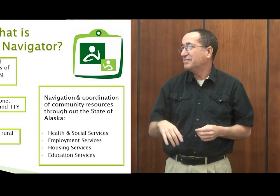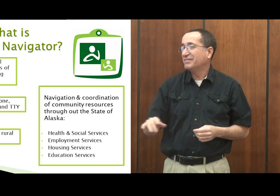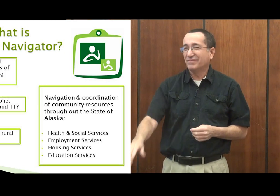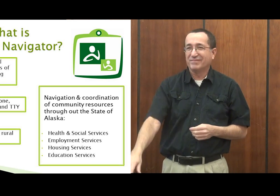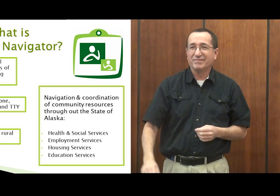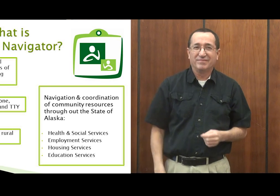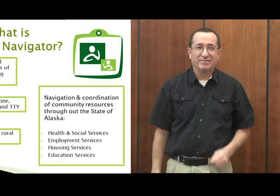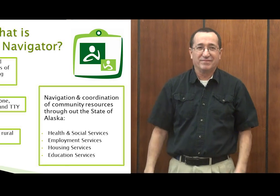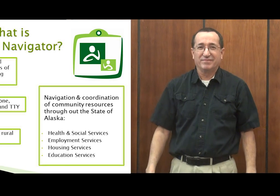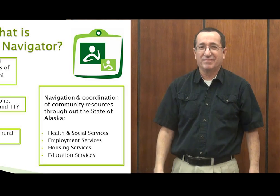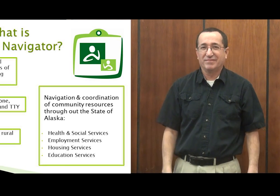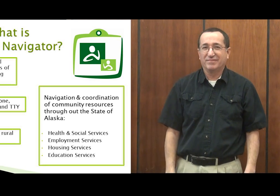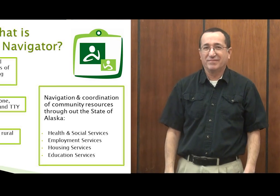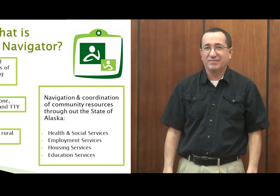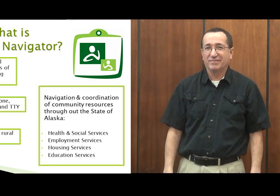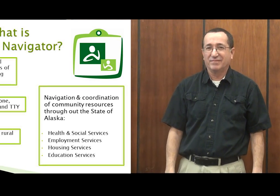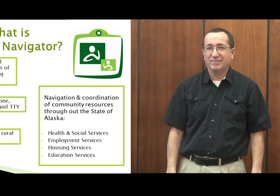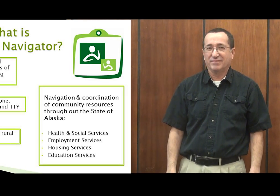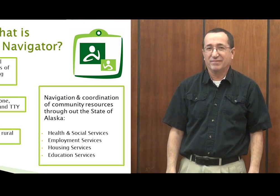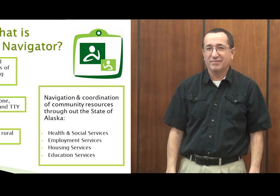can connect them with those kind of resources also.